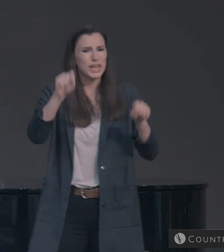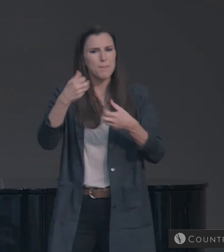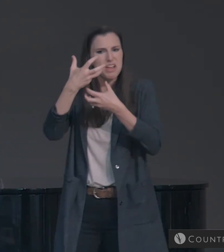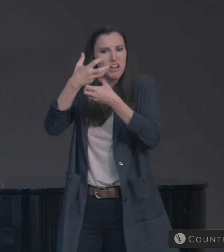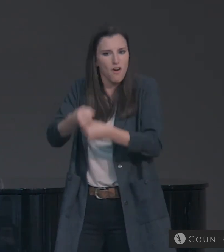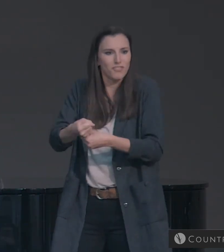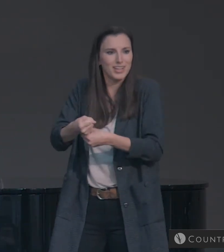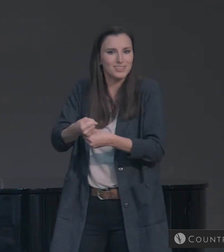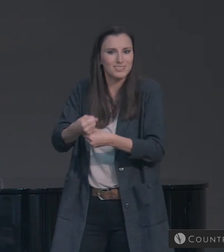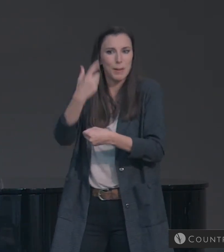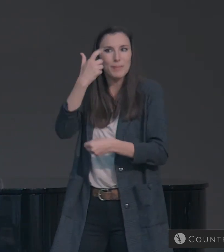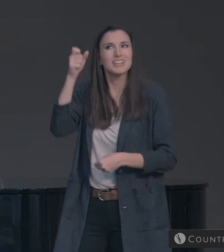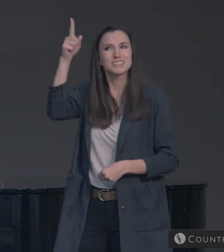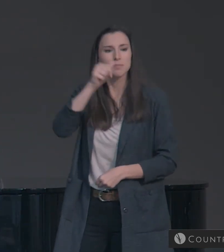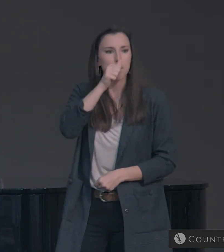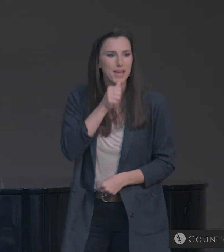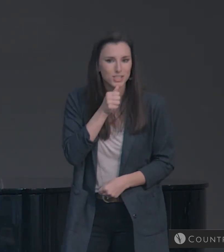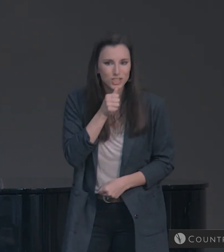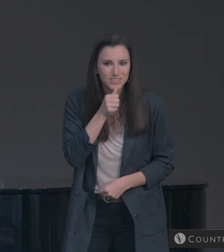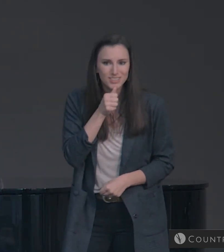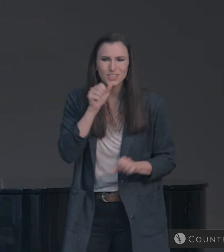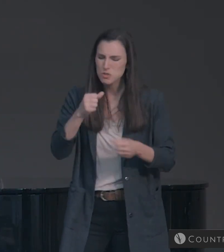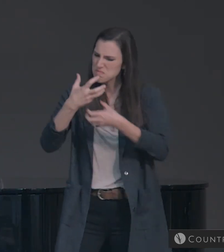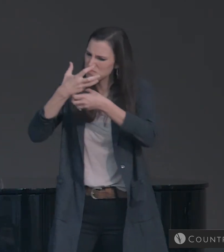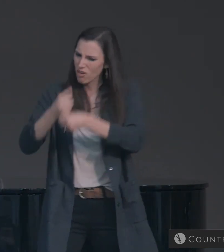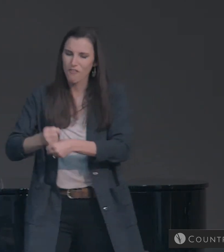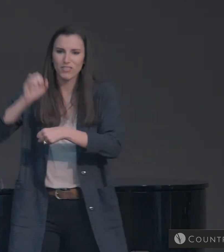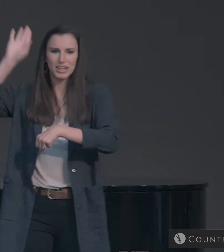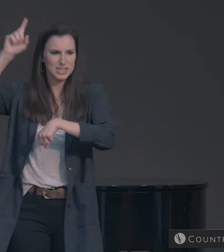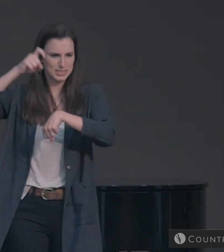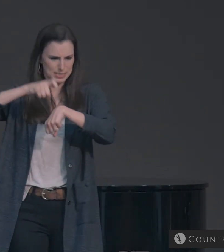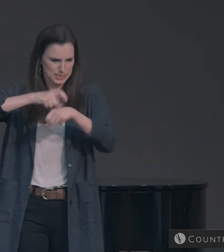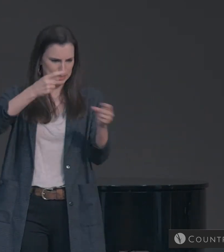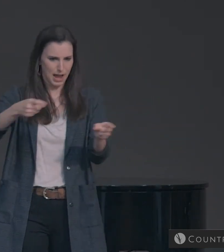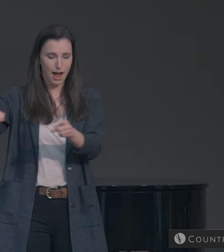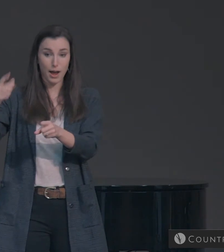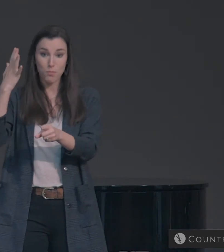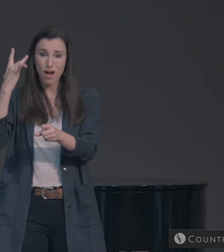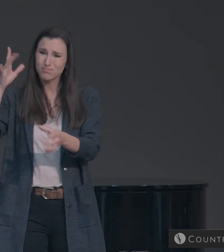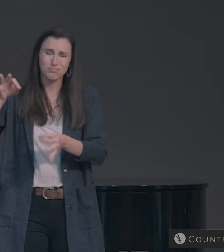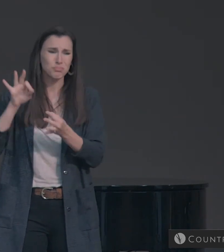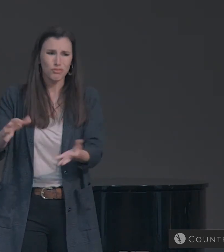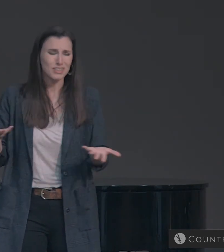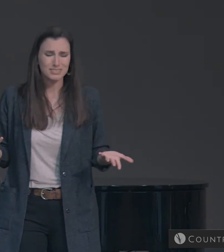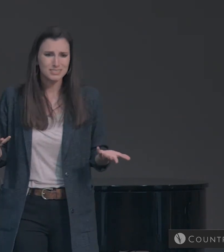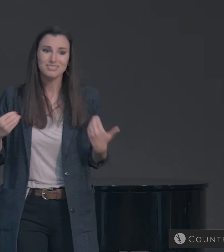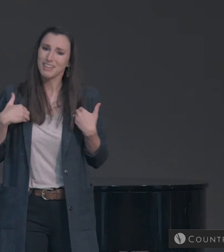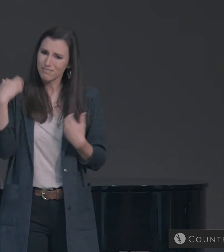We can be confident in the timing of God. Why? Because it's perfect. Because it's purposeful.